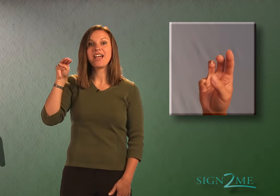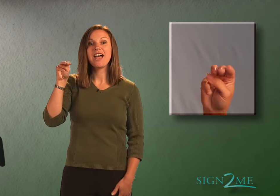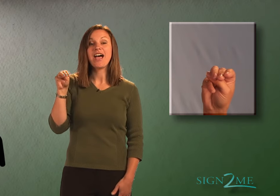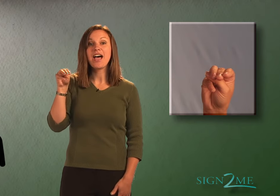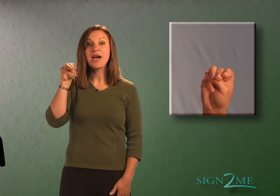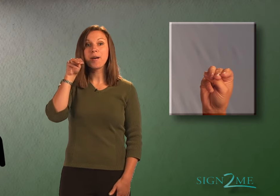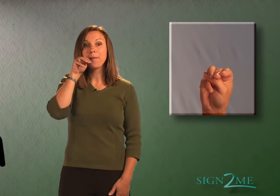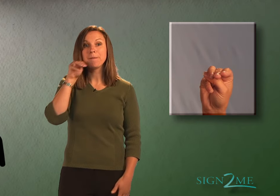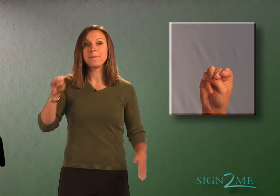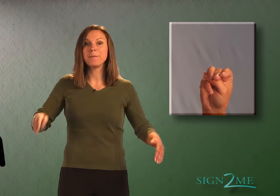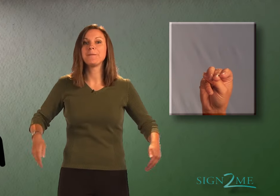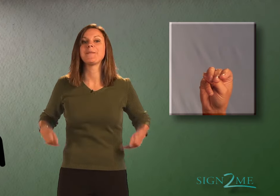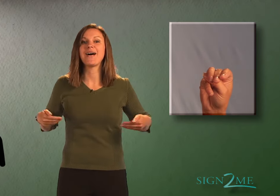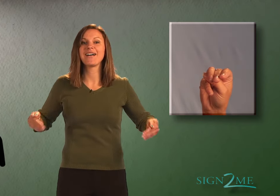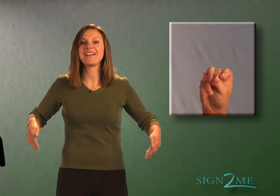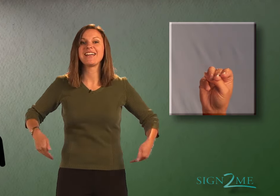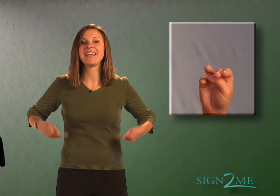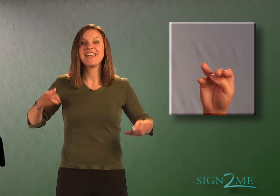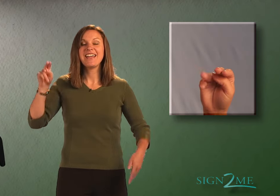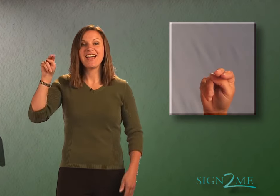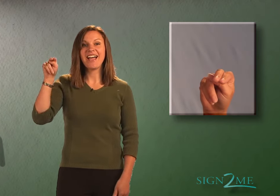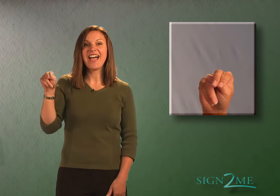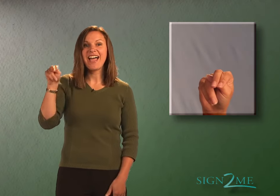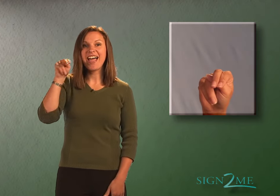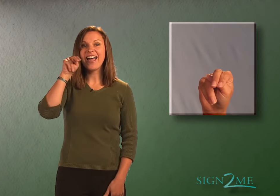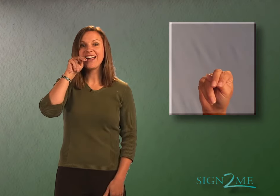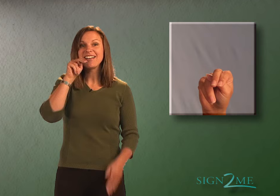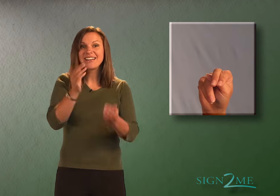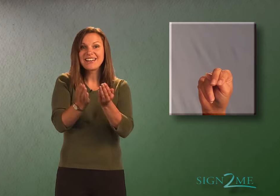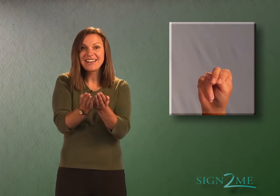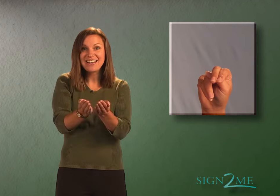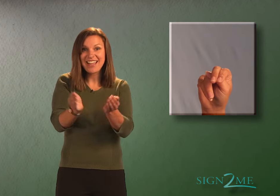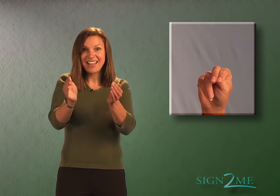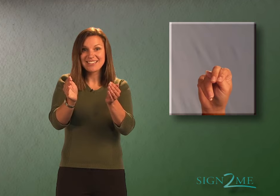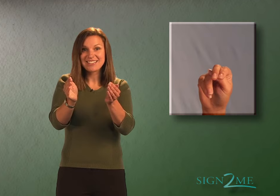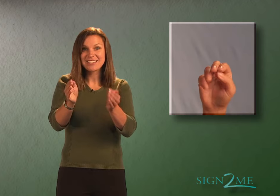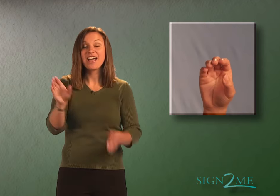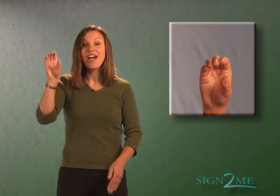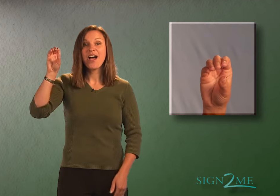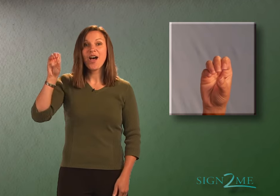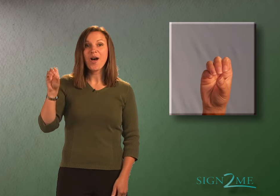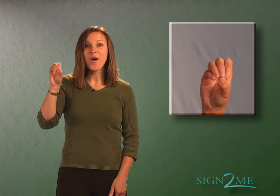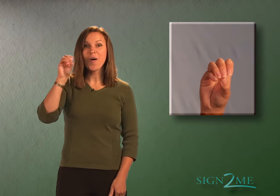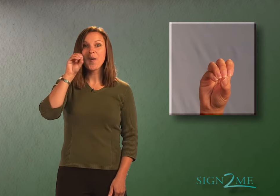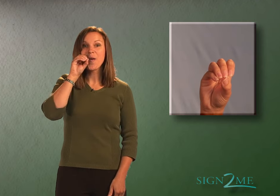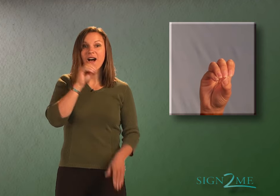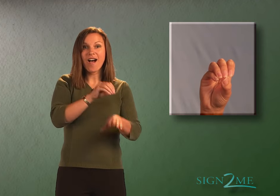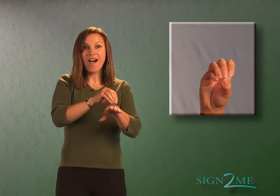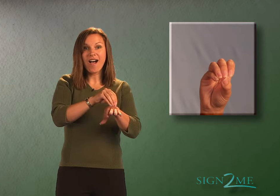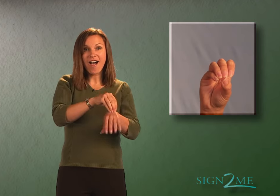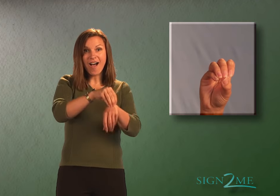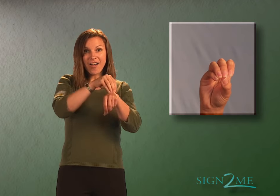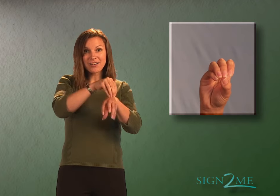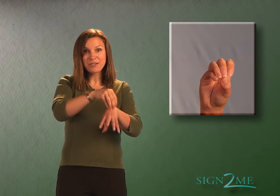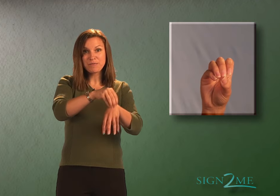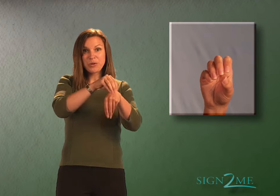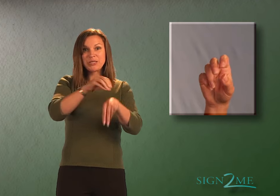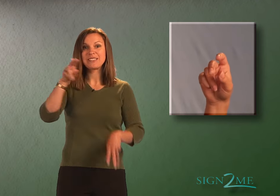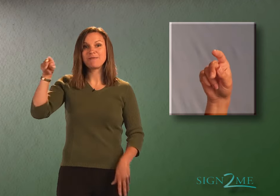M. Monkey N. O. R. Octopus